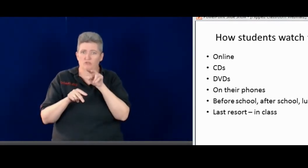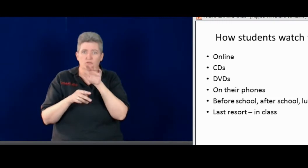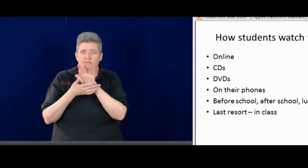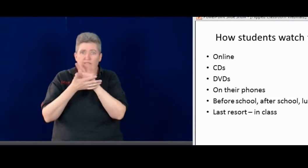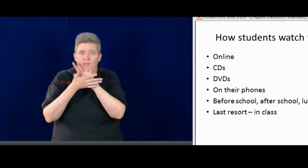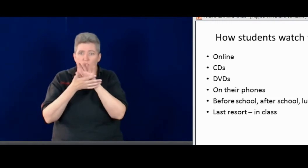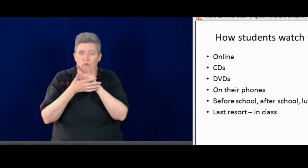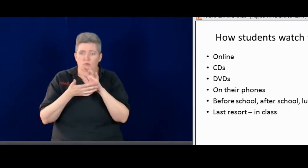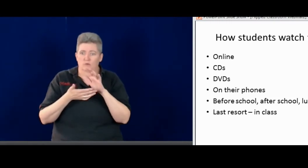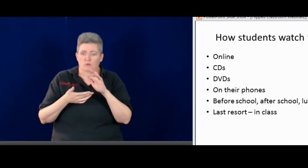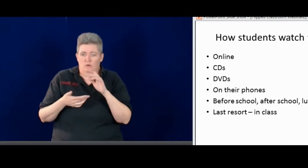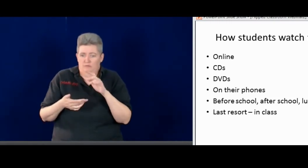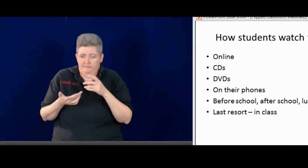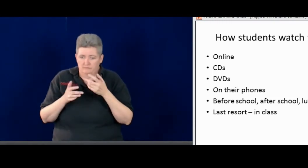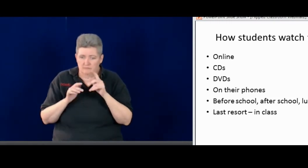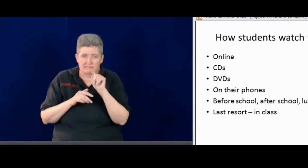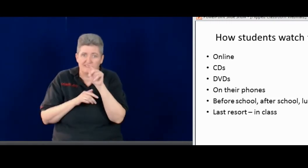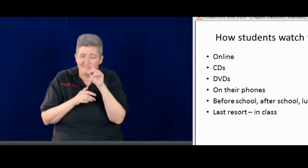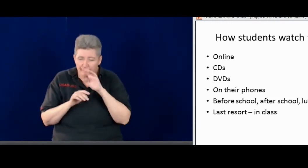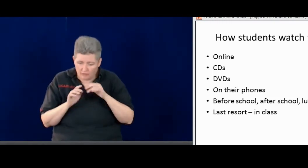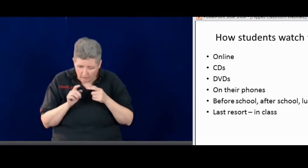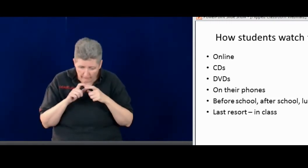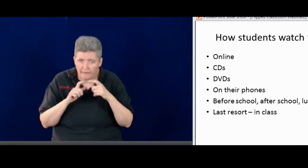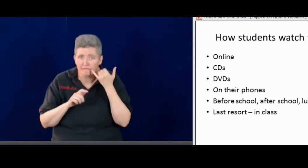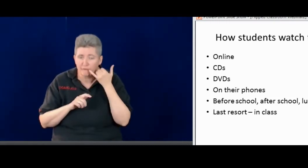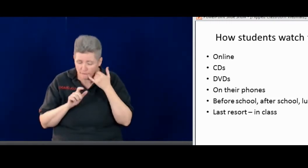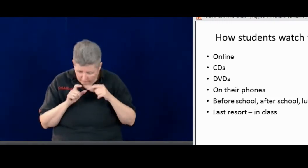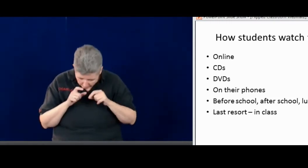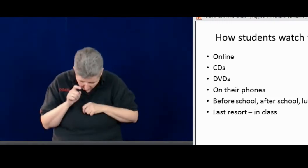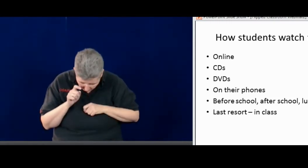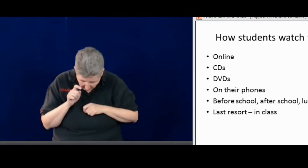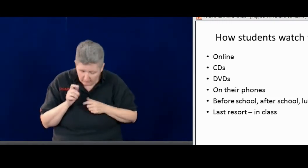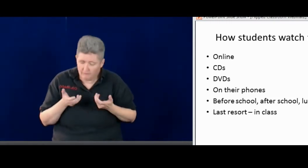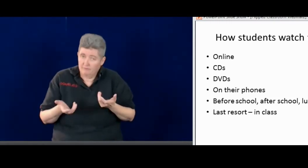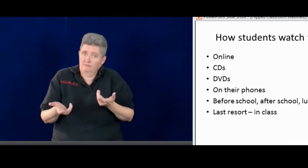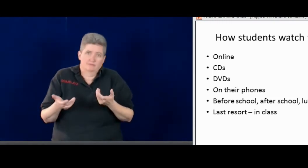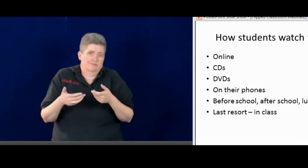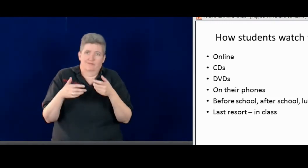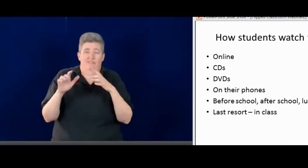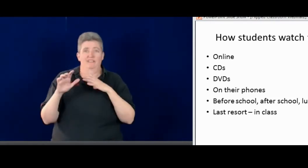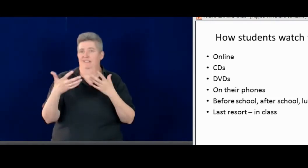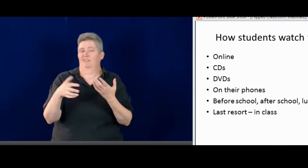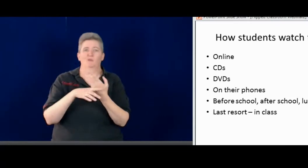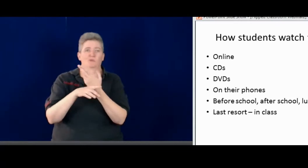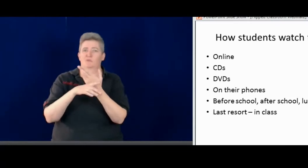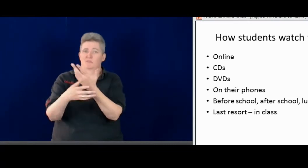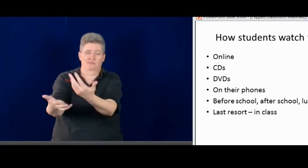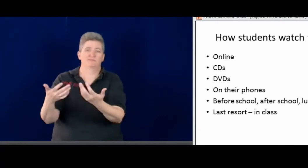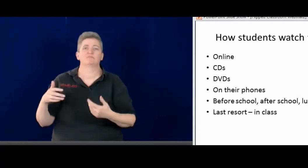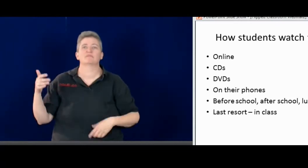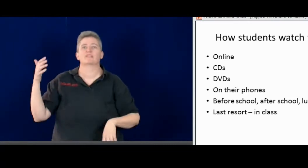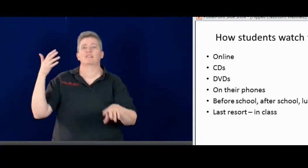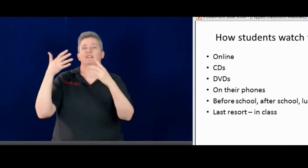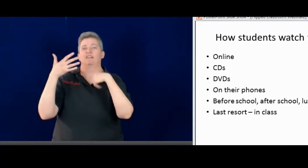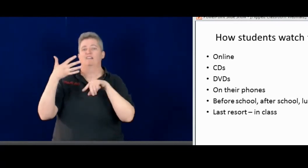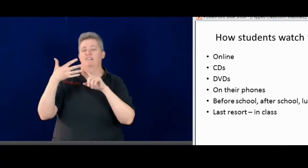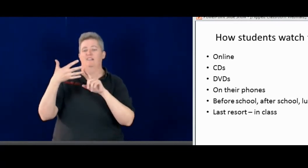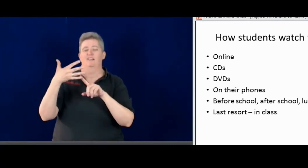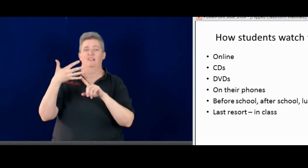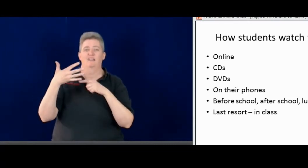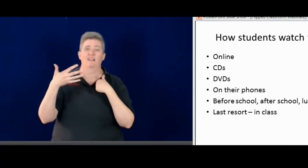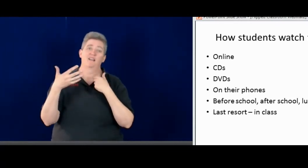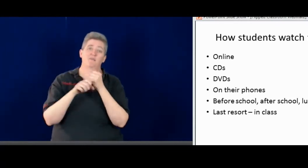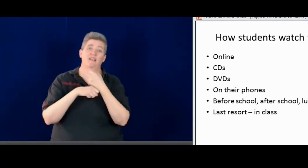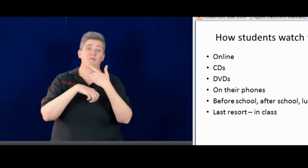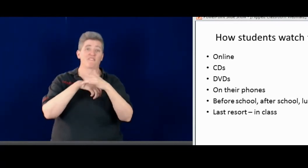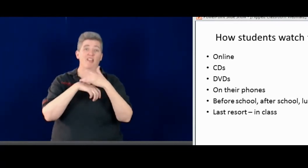small screen, whether they're watching videos or a TV show and they watch it on the phone. So that's fine. They use